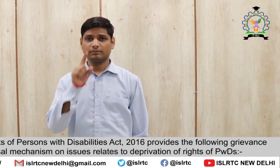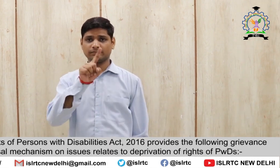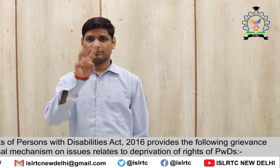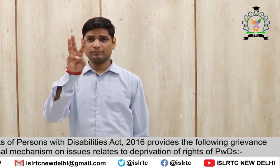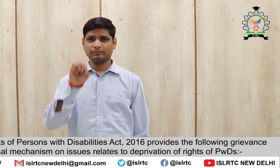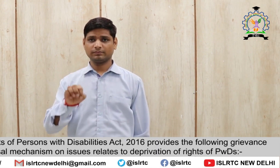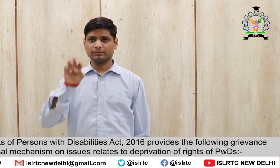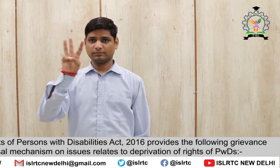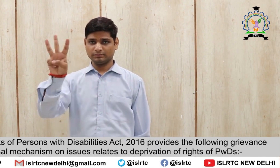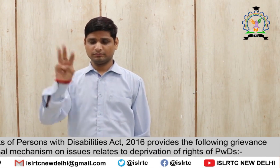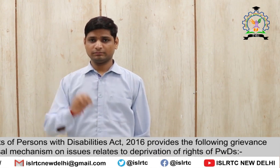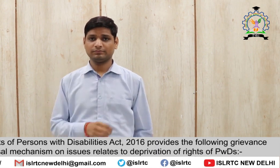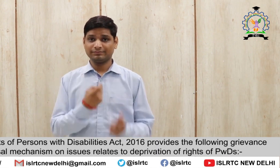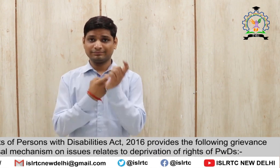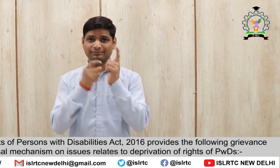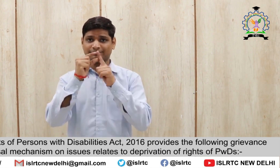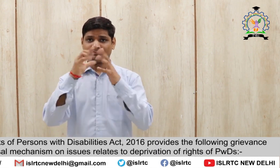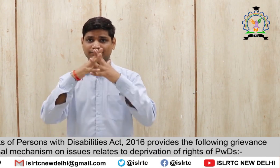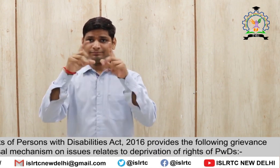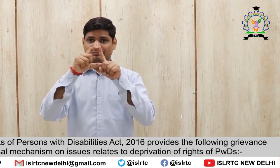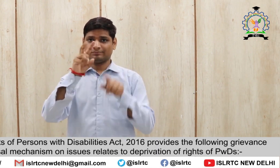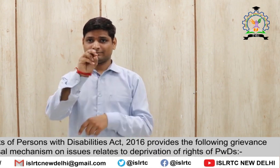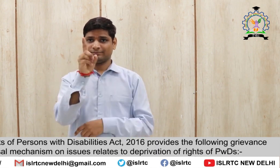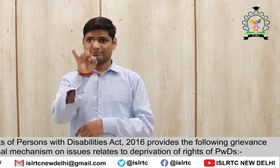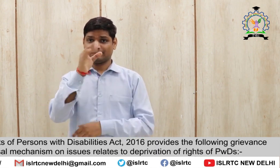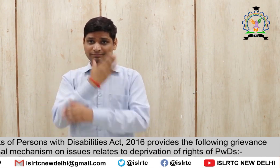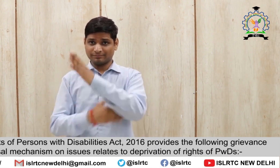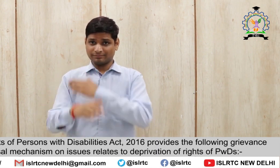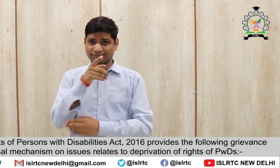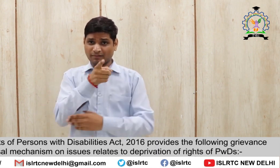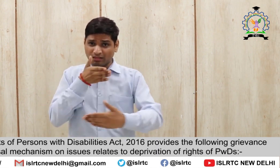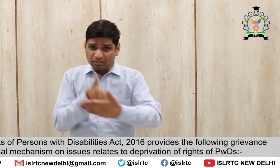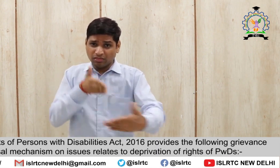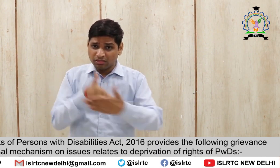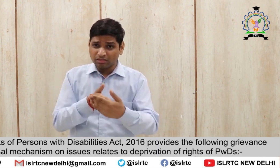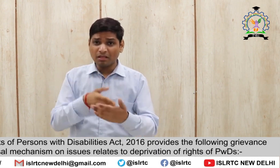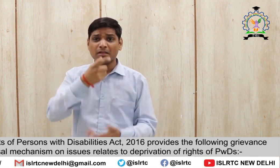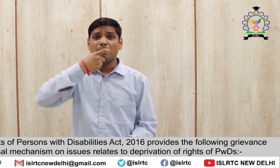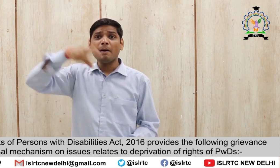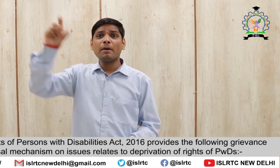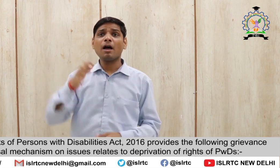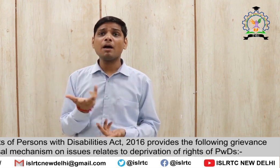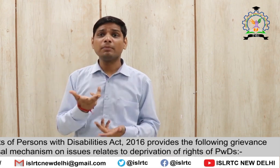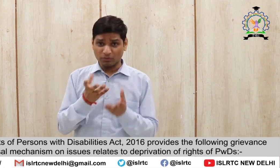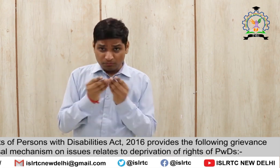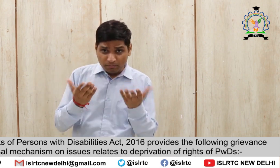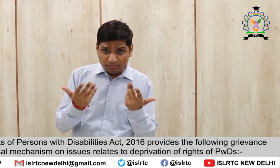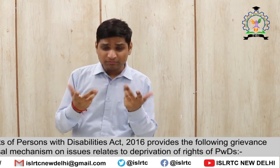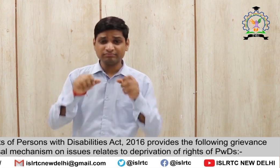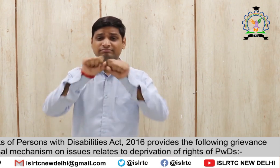13.3. The Rights of Persons with Disabilities Act 2016 provides the following grievance redressal mechanism on issues related